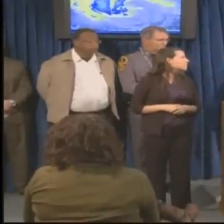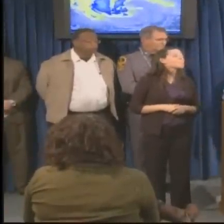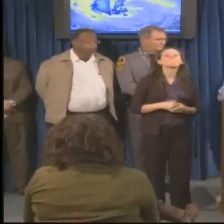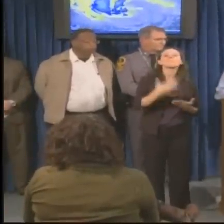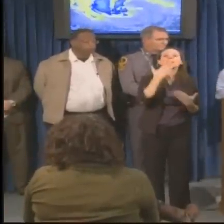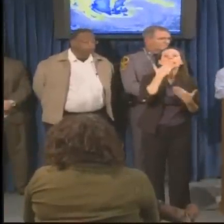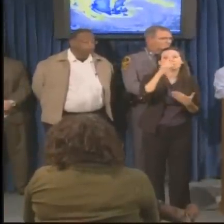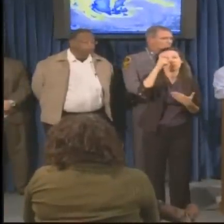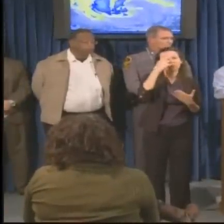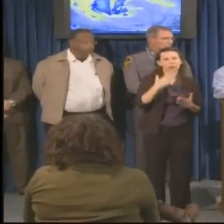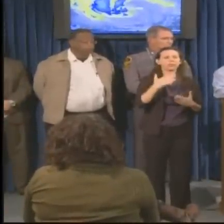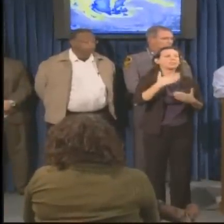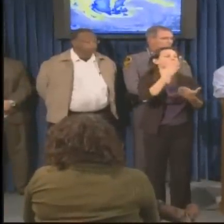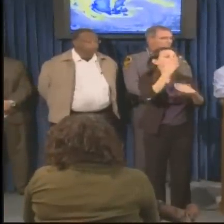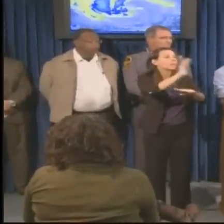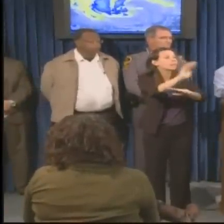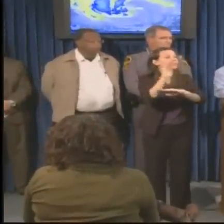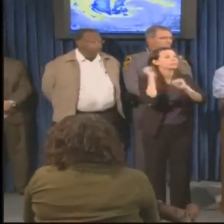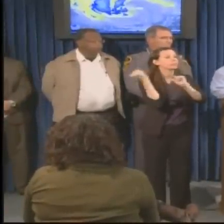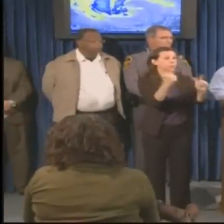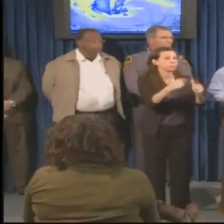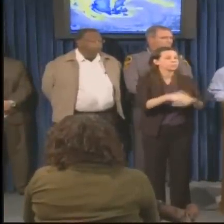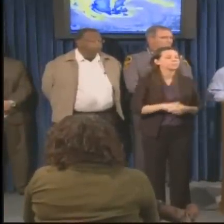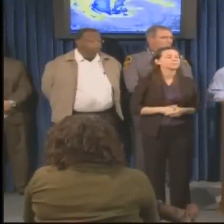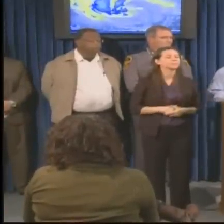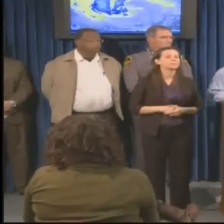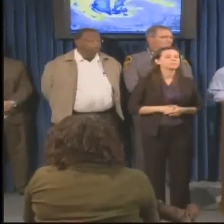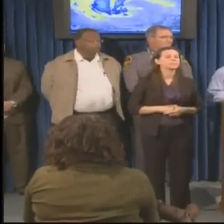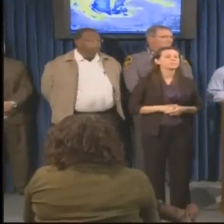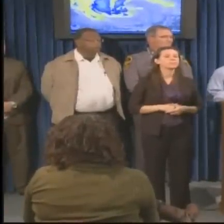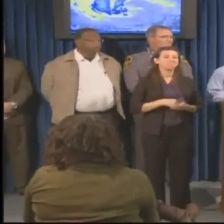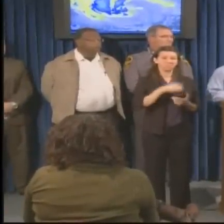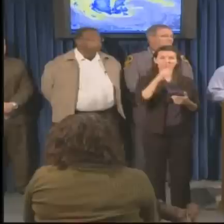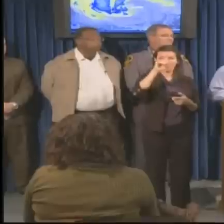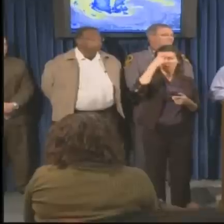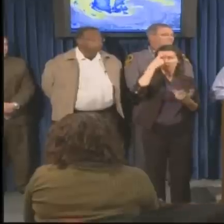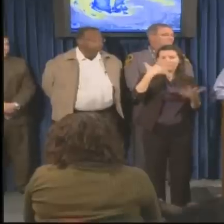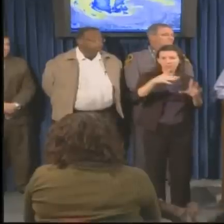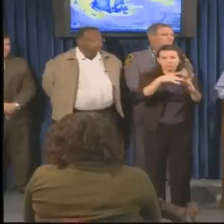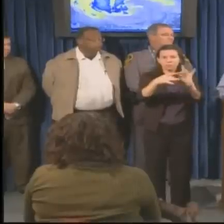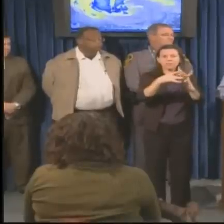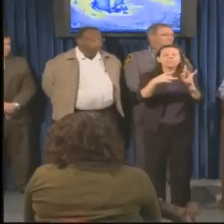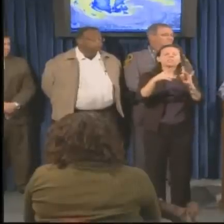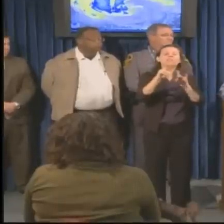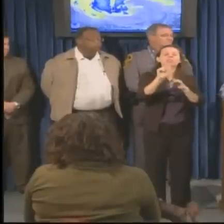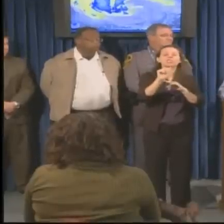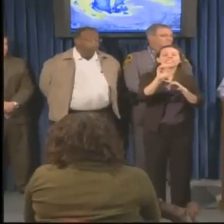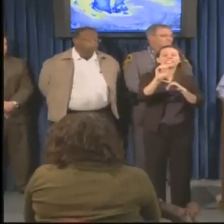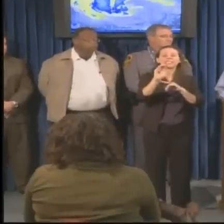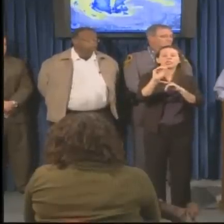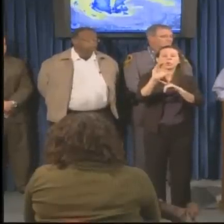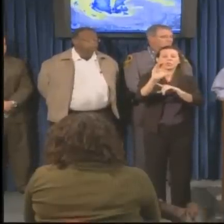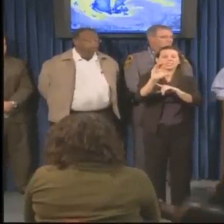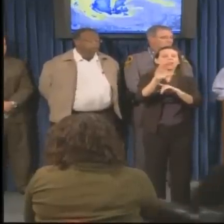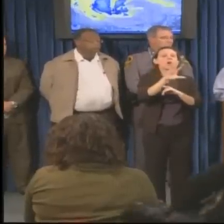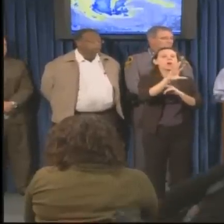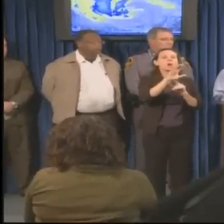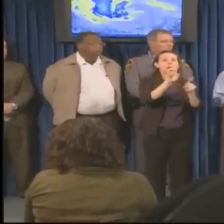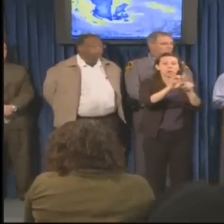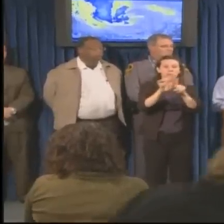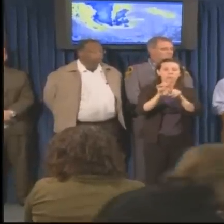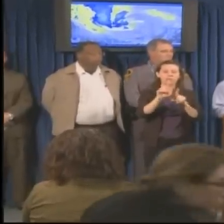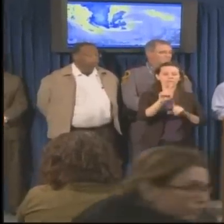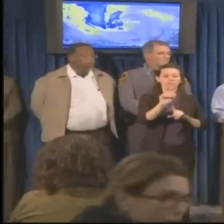Thank you, Governor. Good afternoon, everybody. As the Governor has mentioned, the Virginia EOC and the VRT, the Virginia Emergency